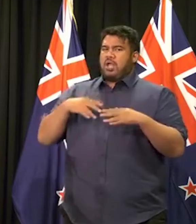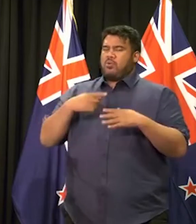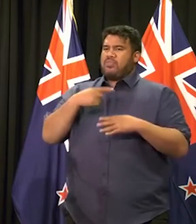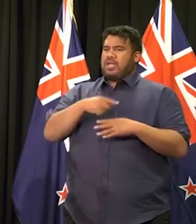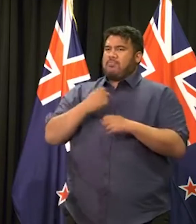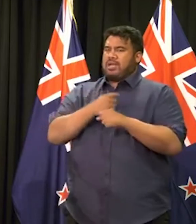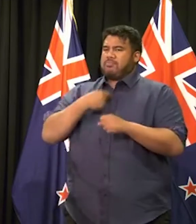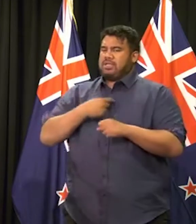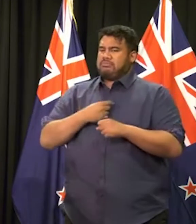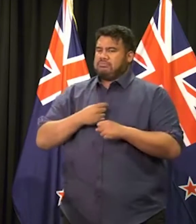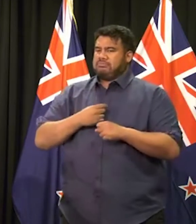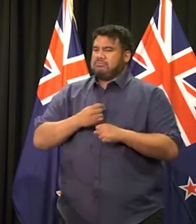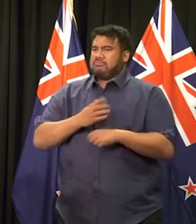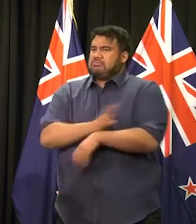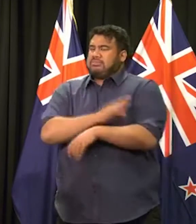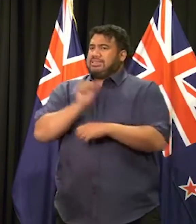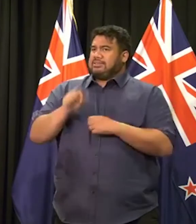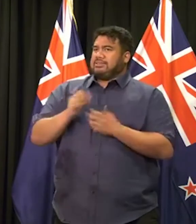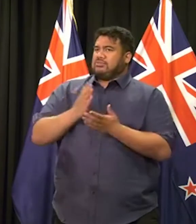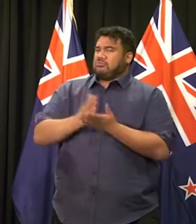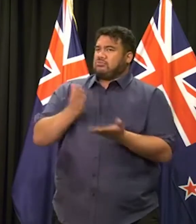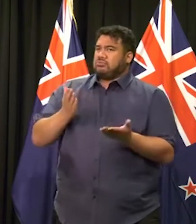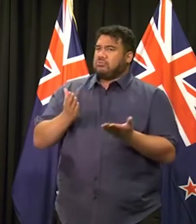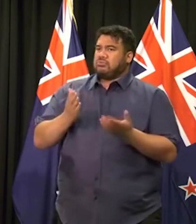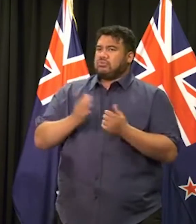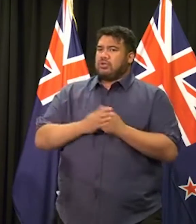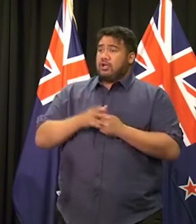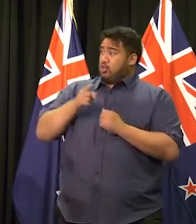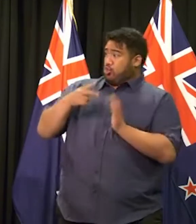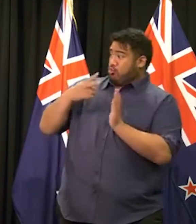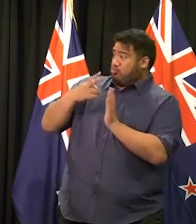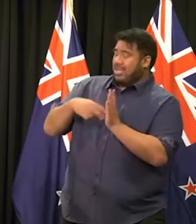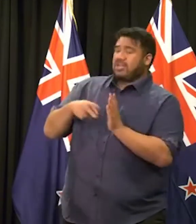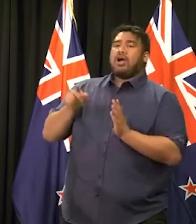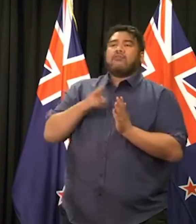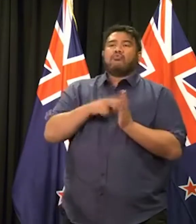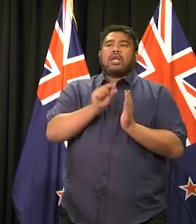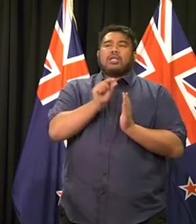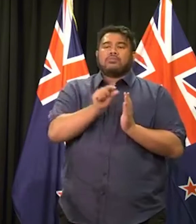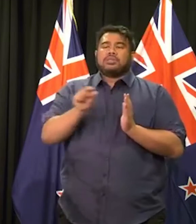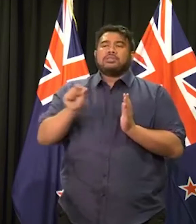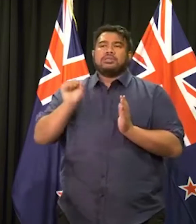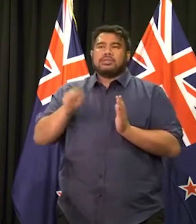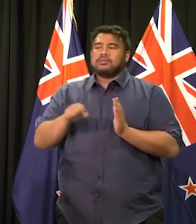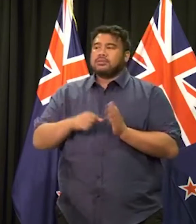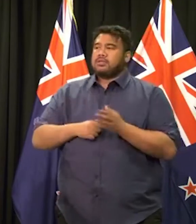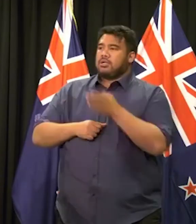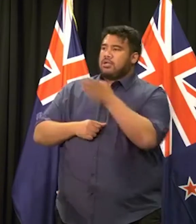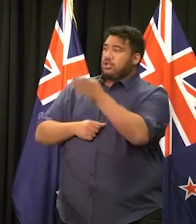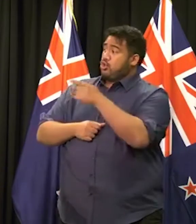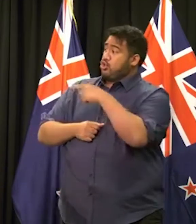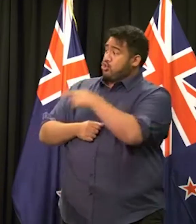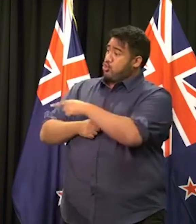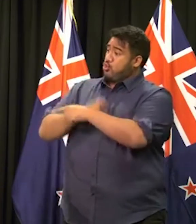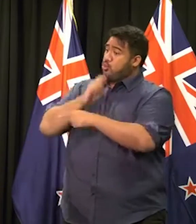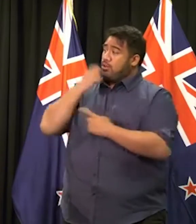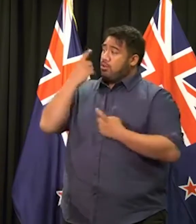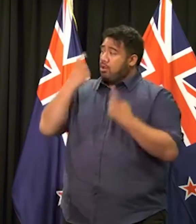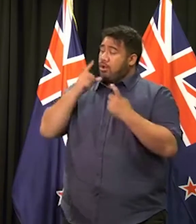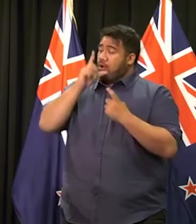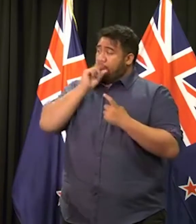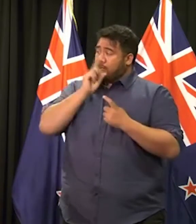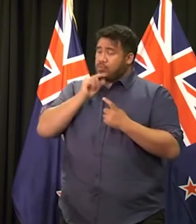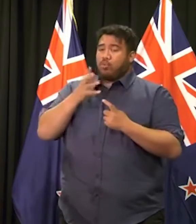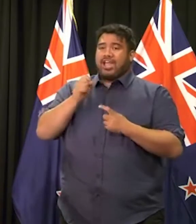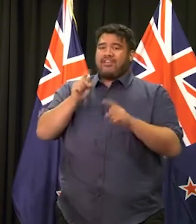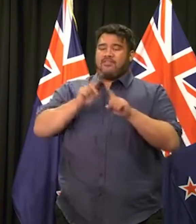disturbing. Would you consider a moratorium on firearms